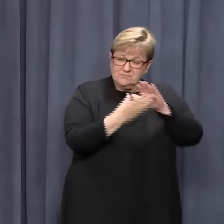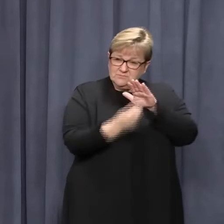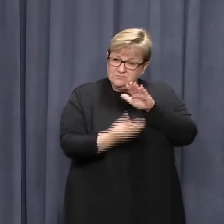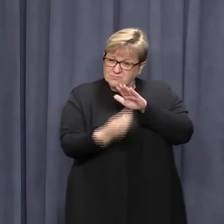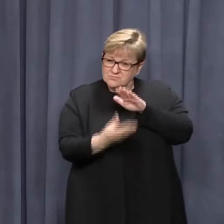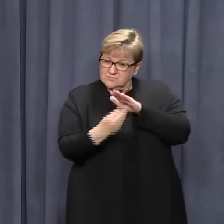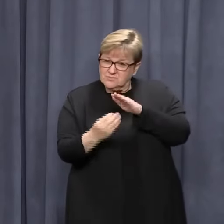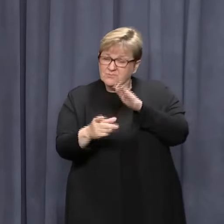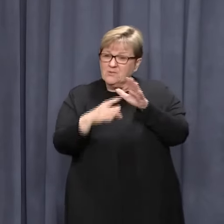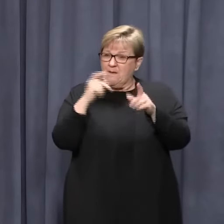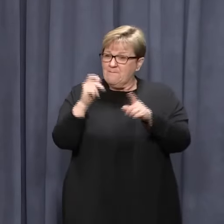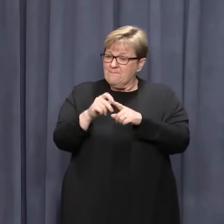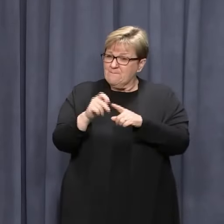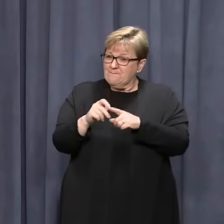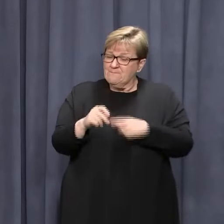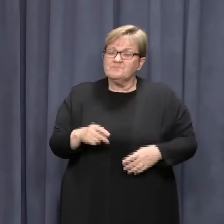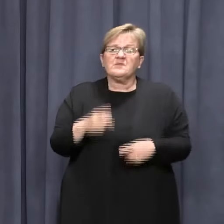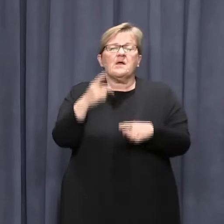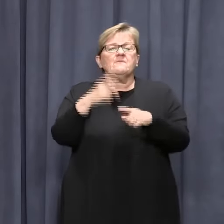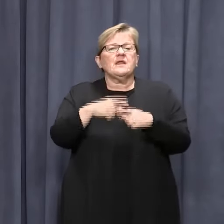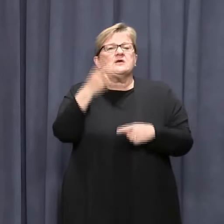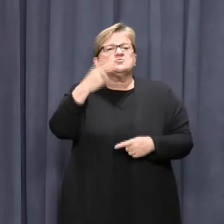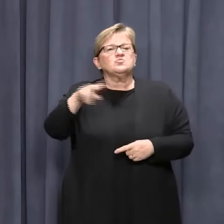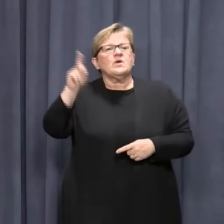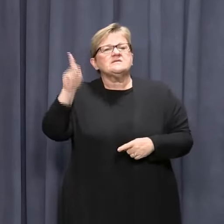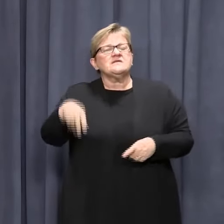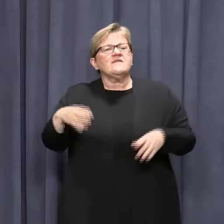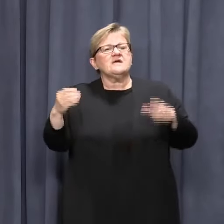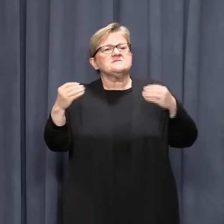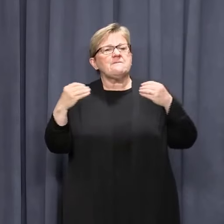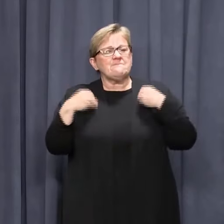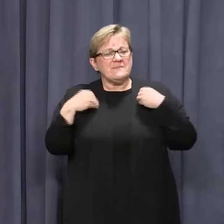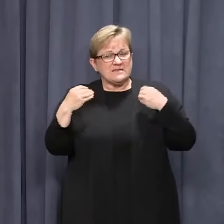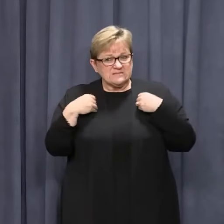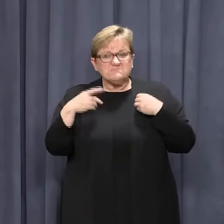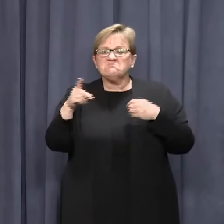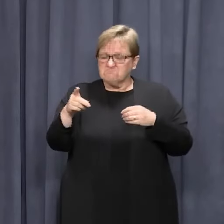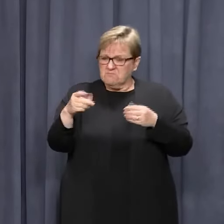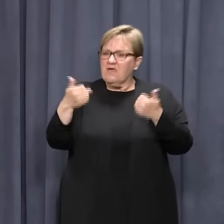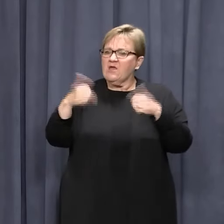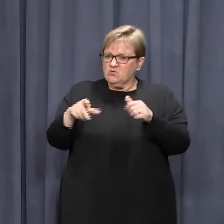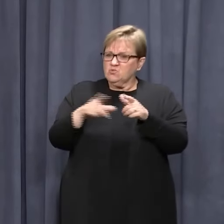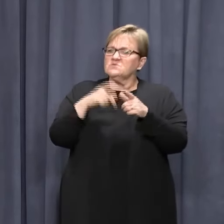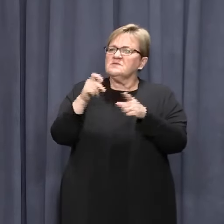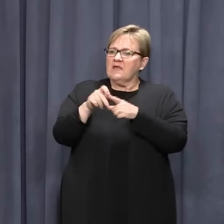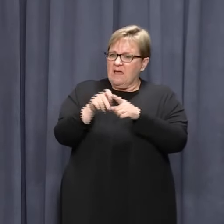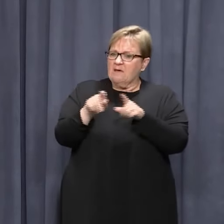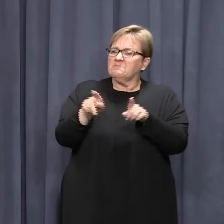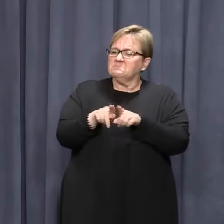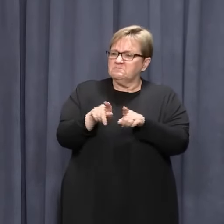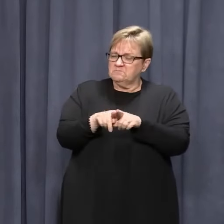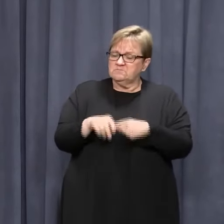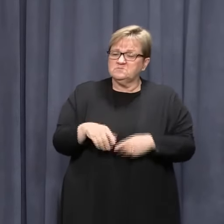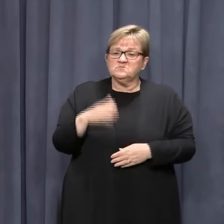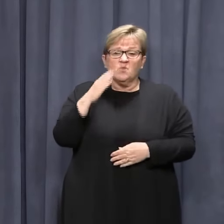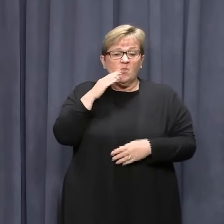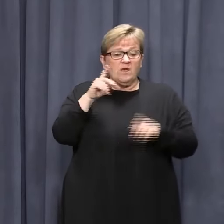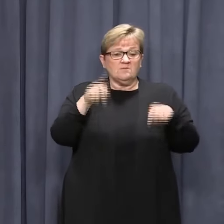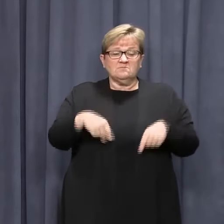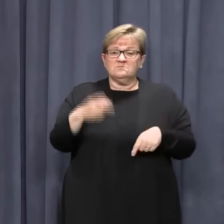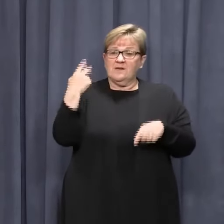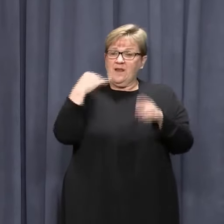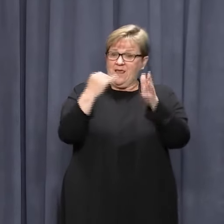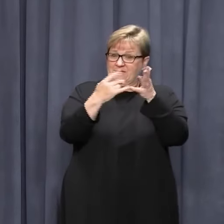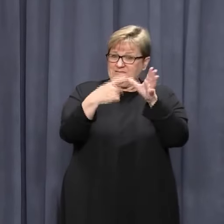app. Plus more than 20,000 businesses are now using the app. Since the app came in on